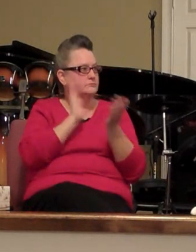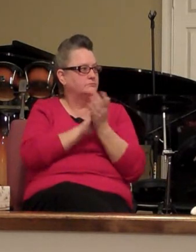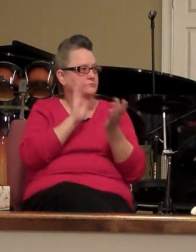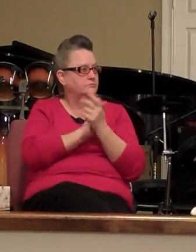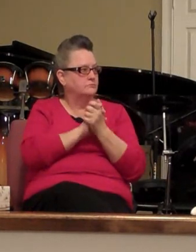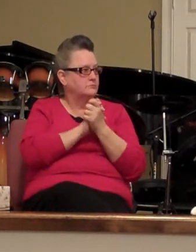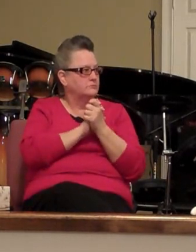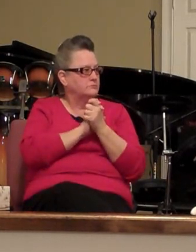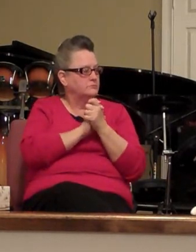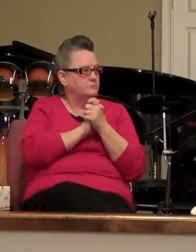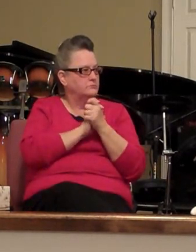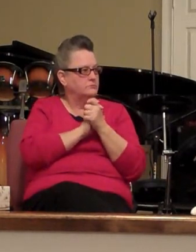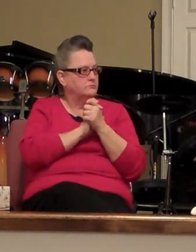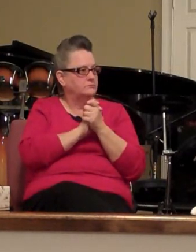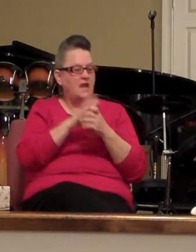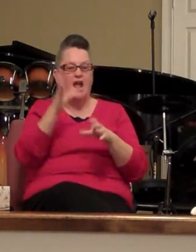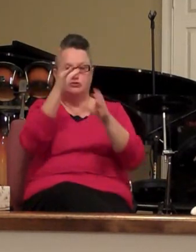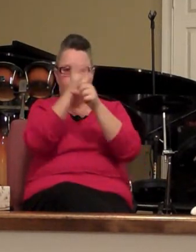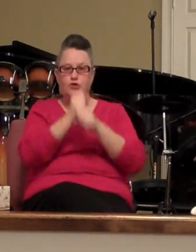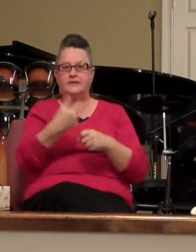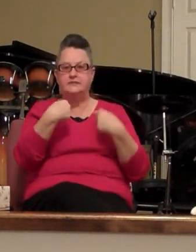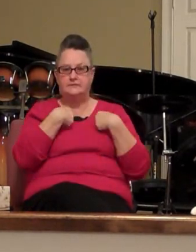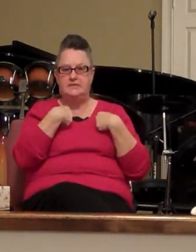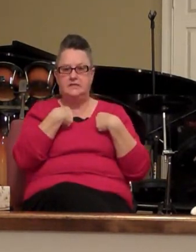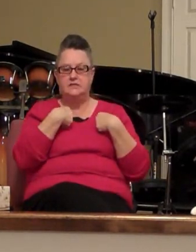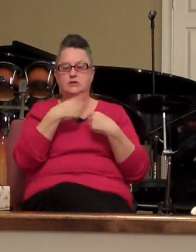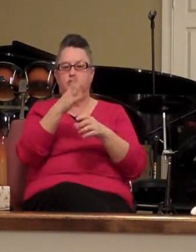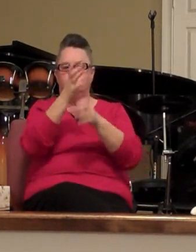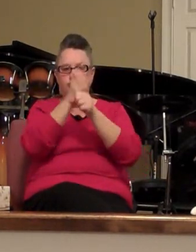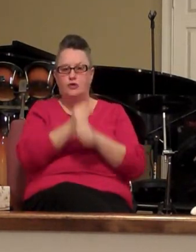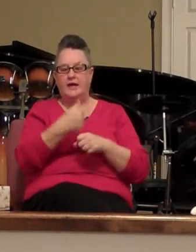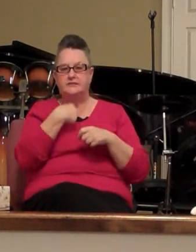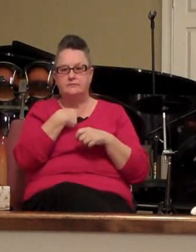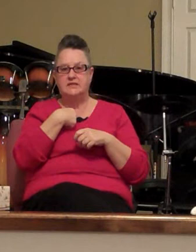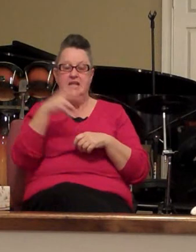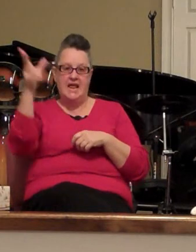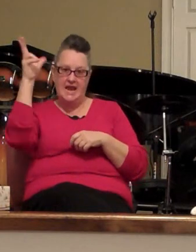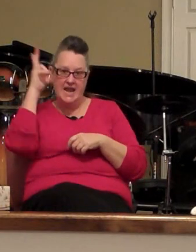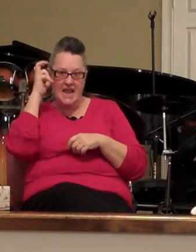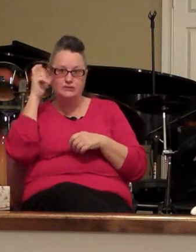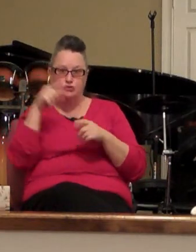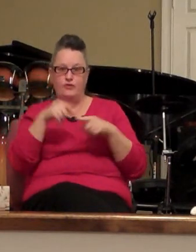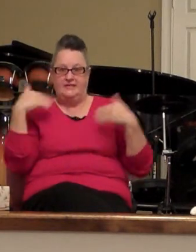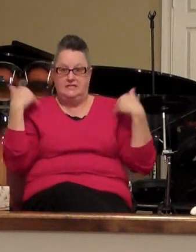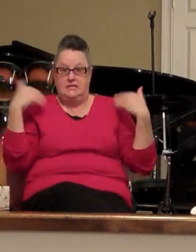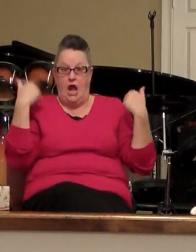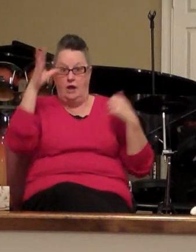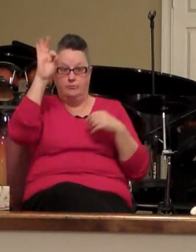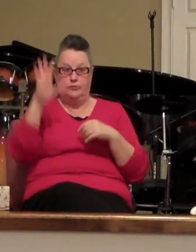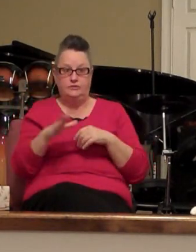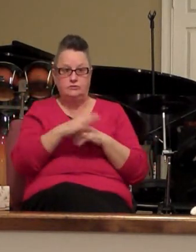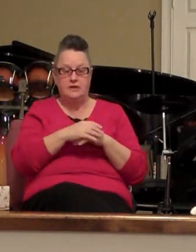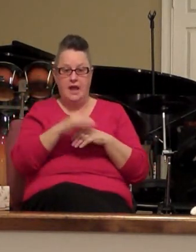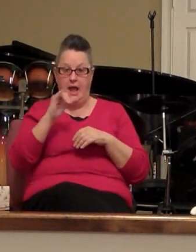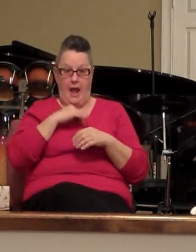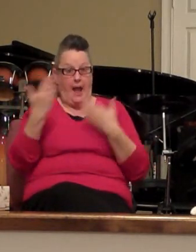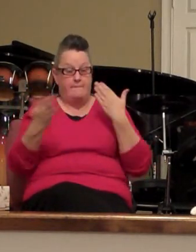and trust me trust me listen to this young creature I may not be old